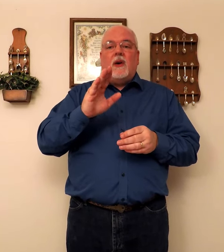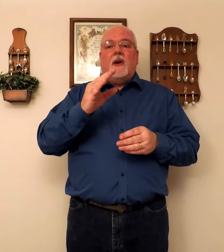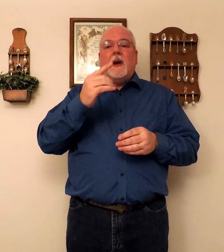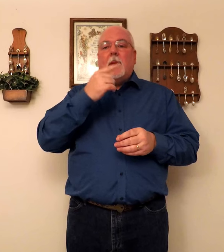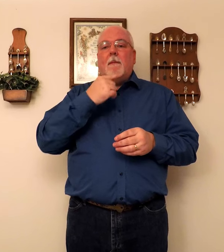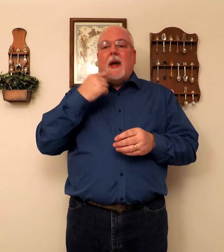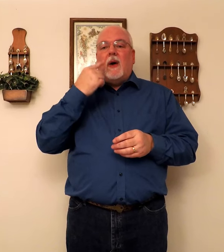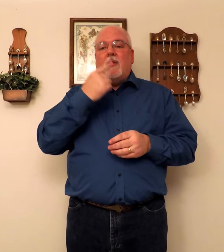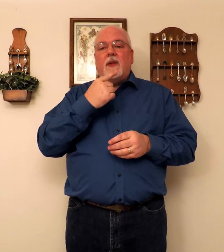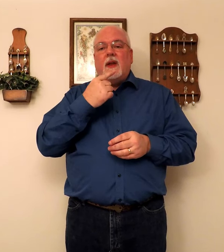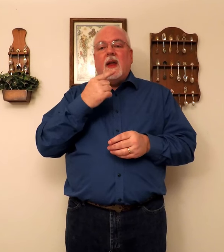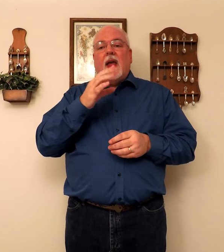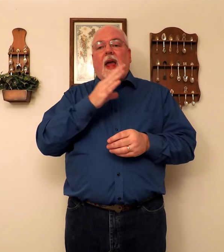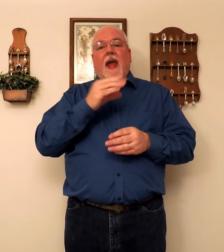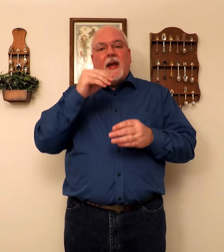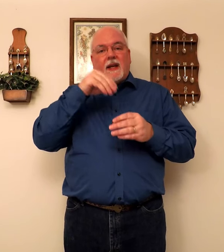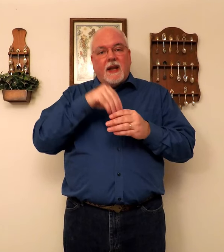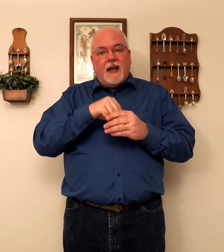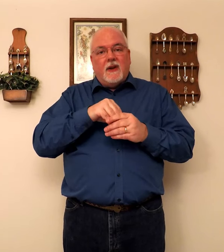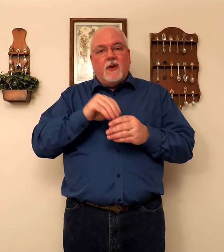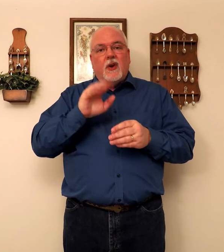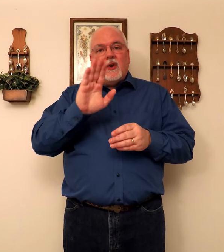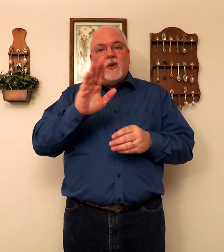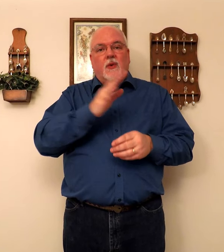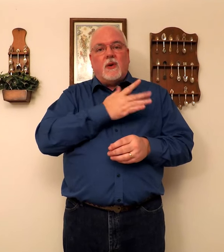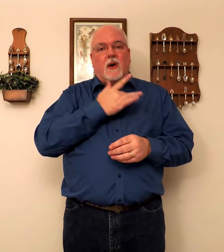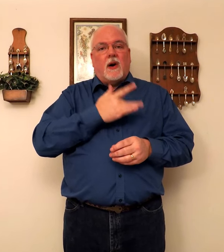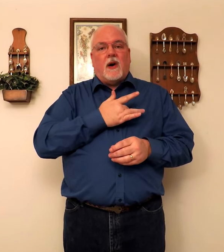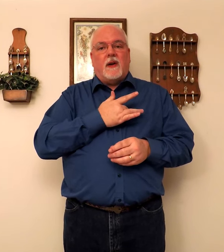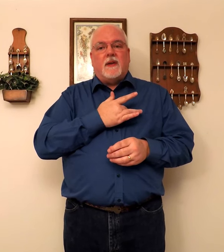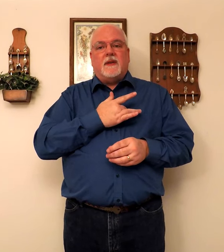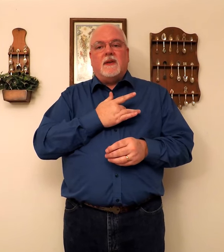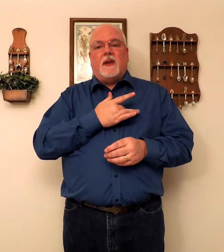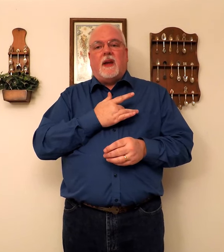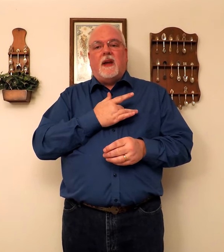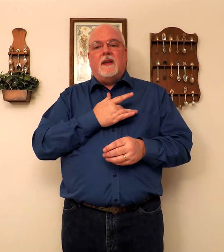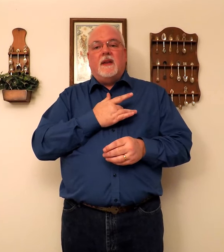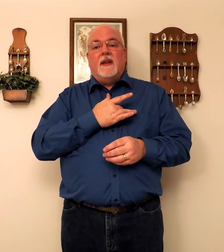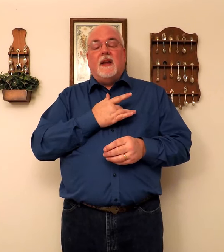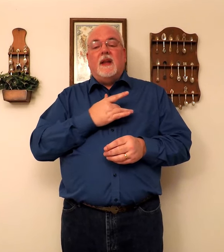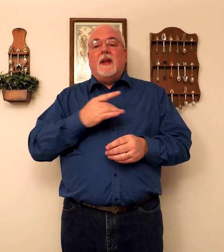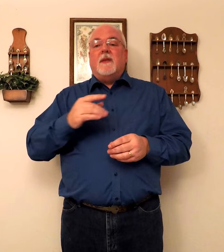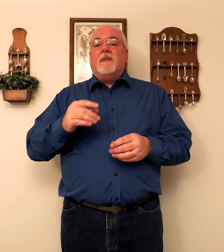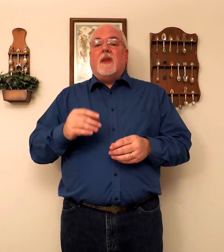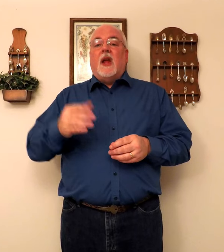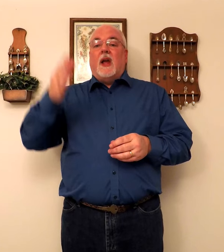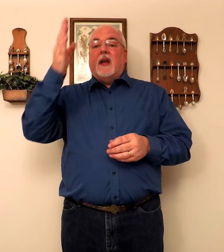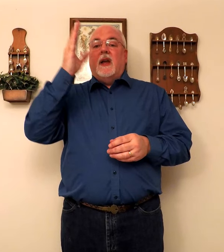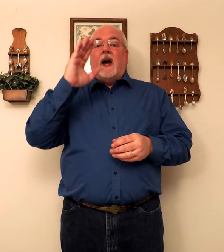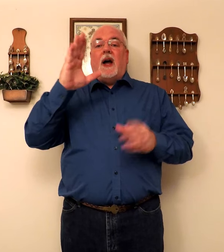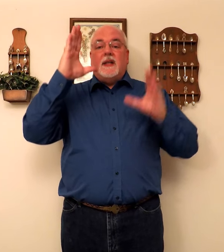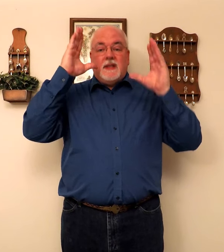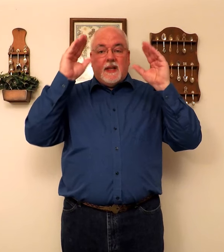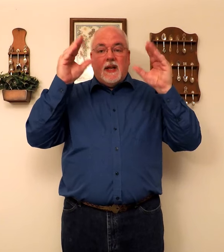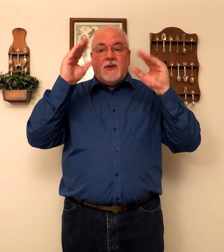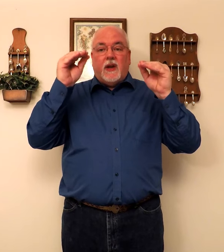mouth and in your heart. Okay? God's teaching